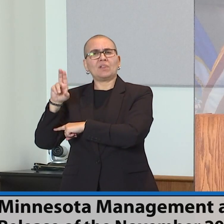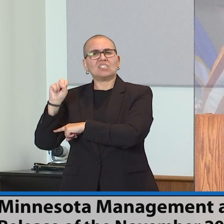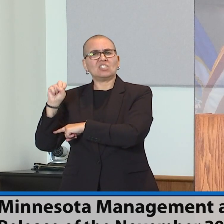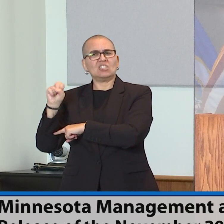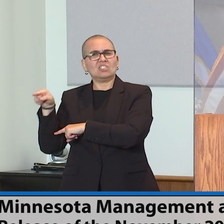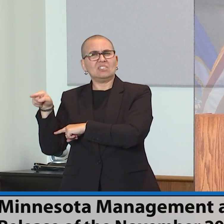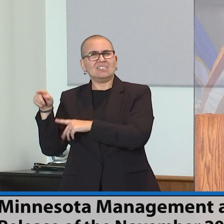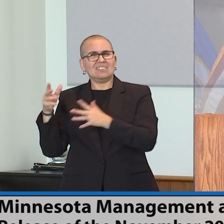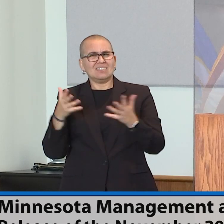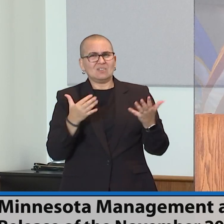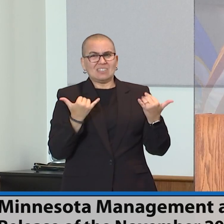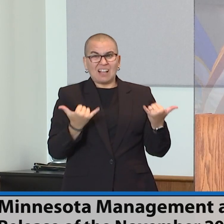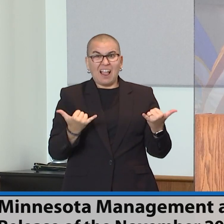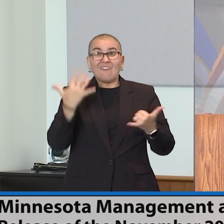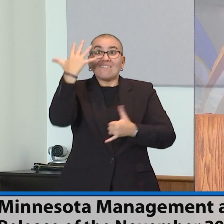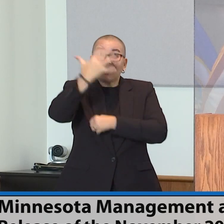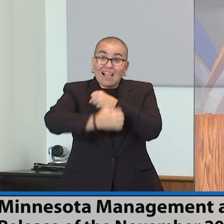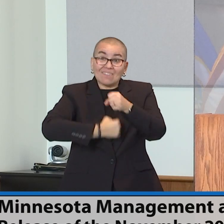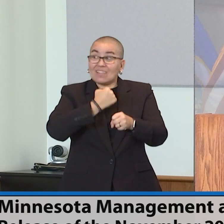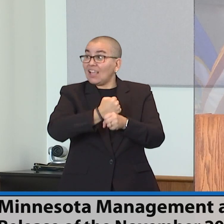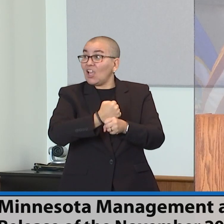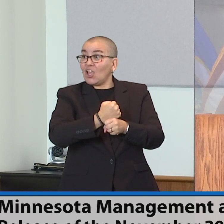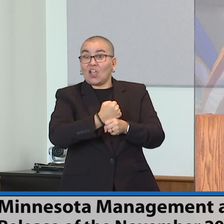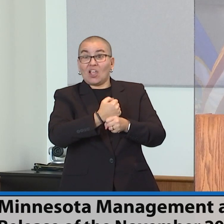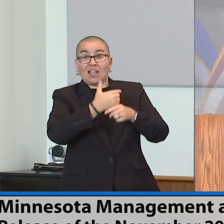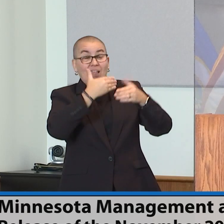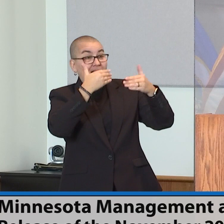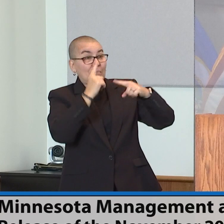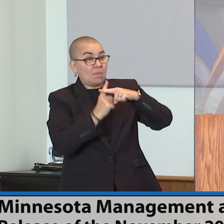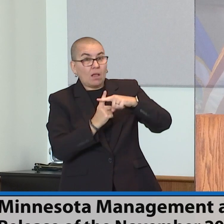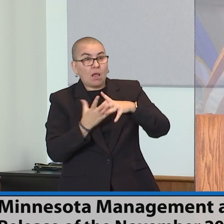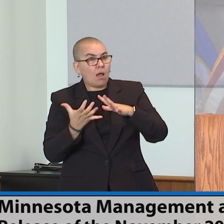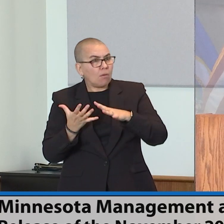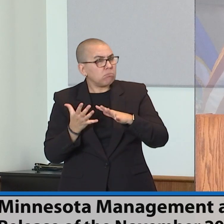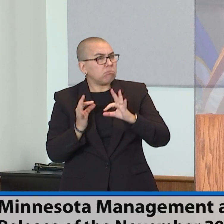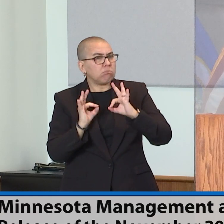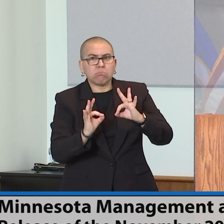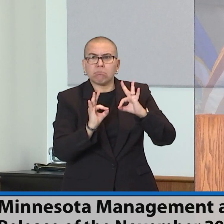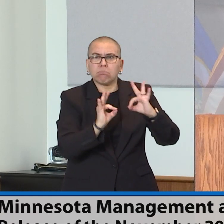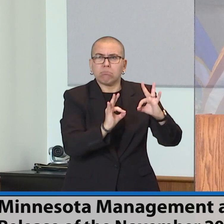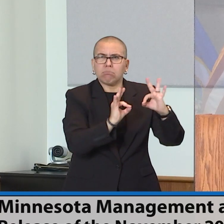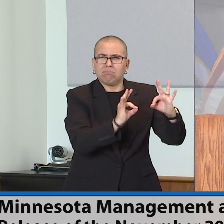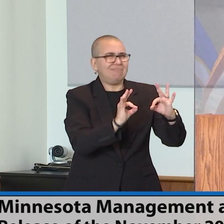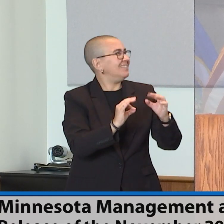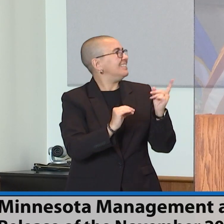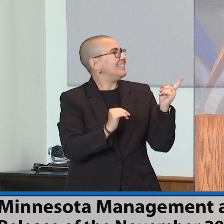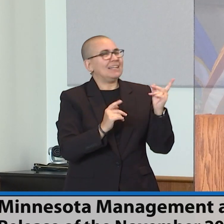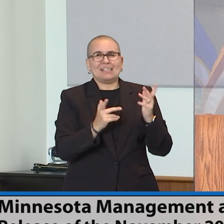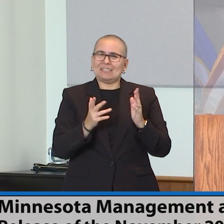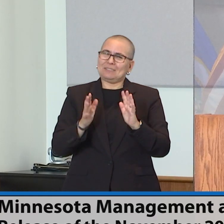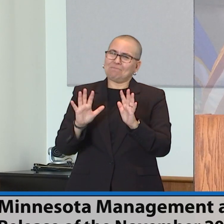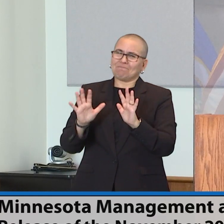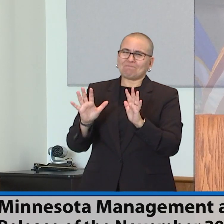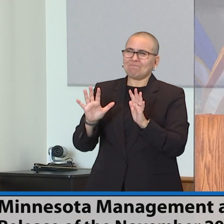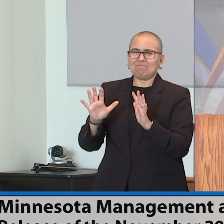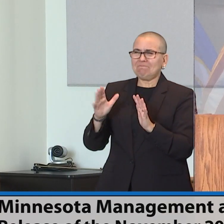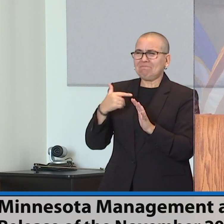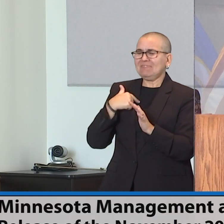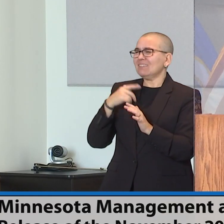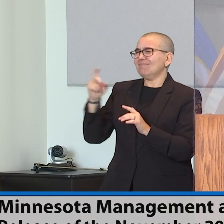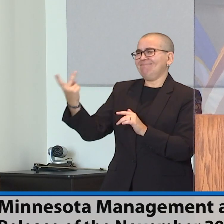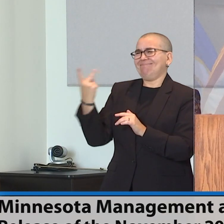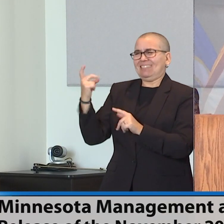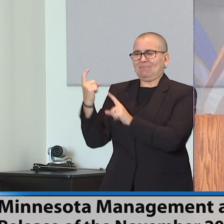got five years with positive? I think let's follow up after this is over because I don't think that's